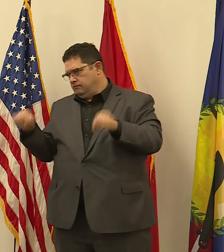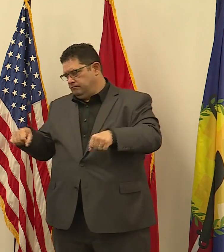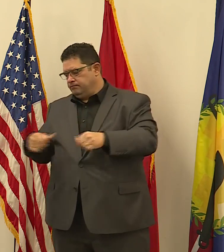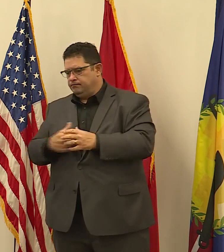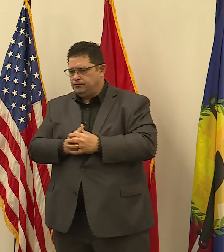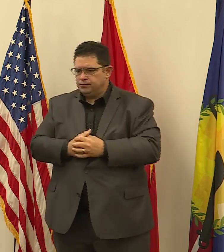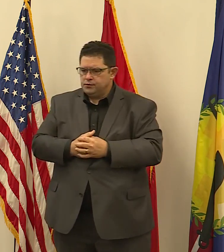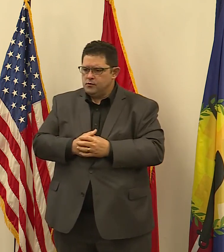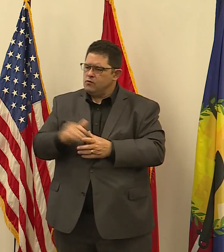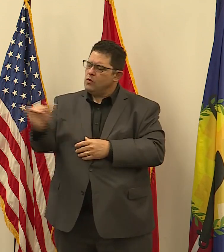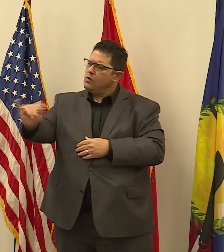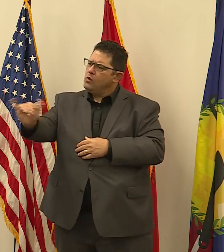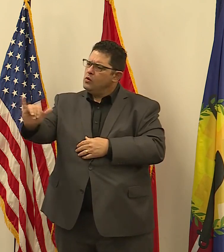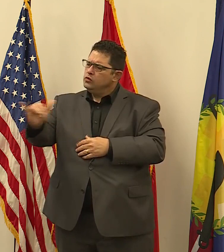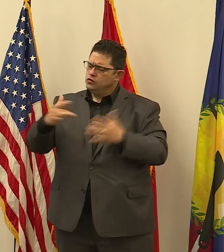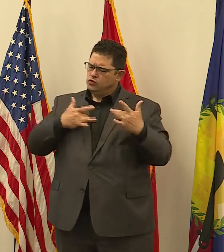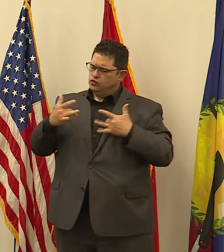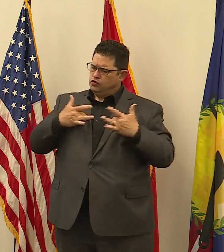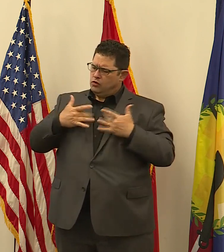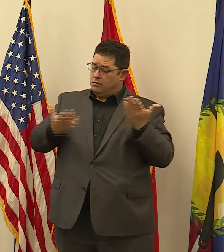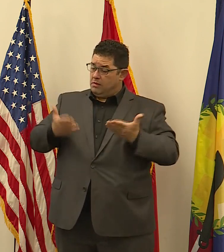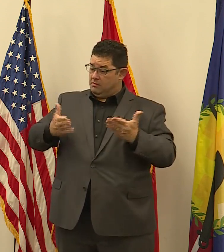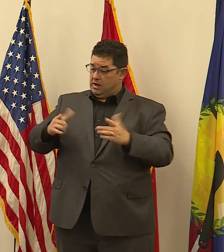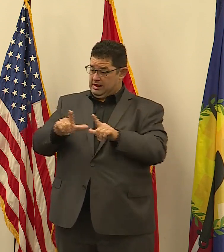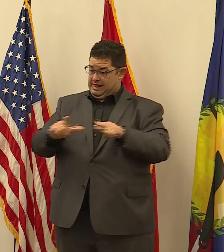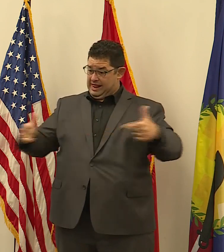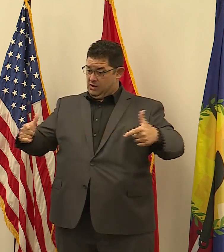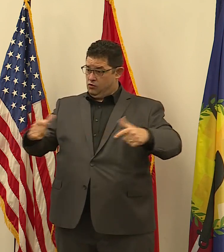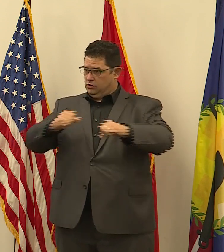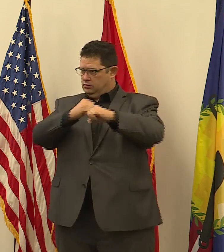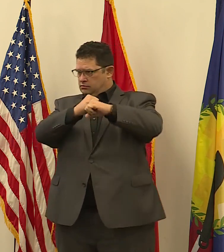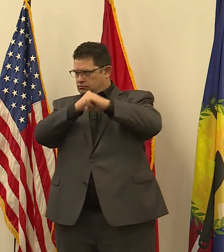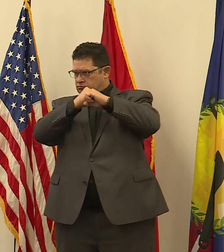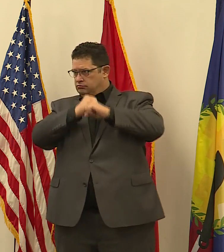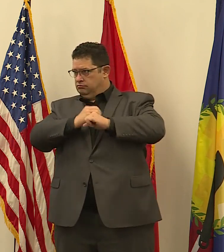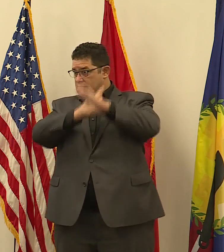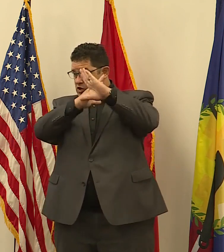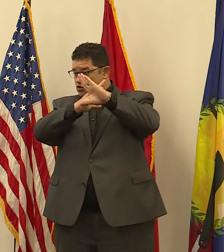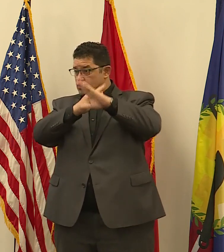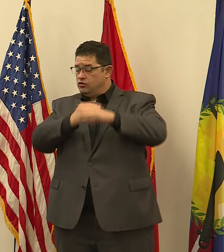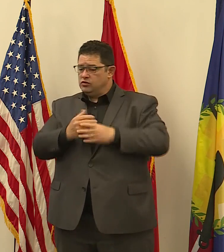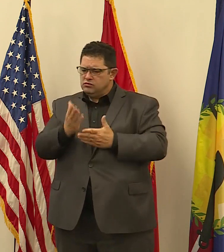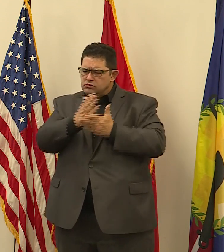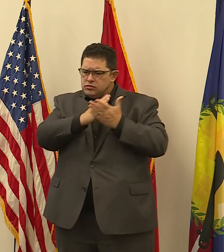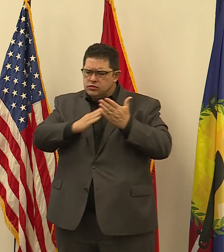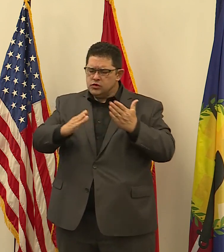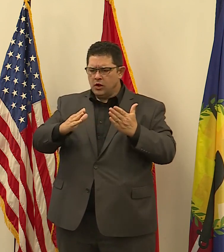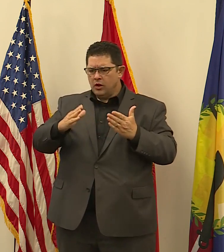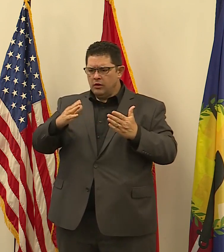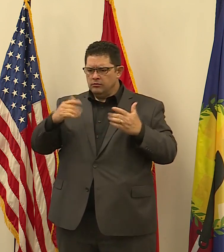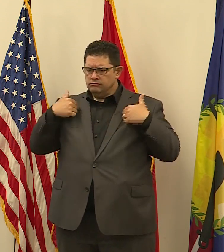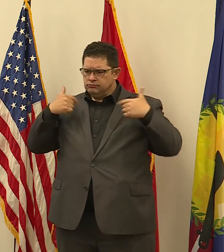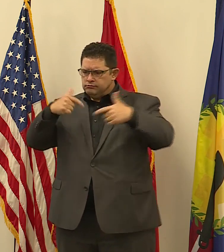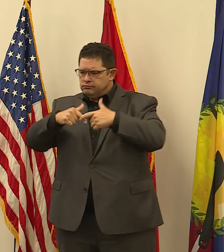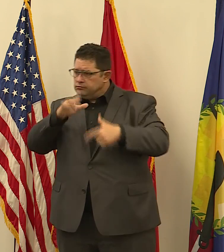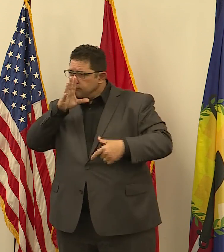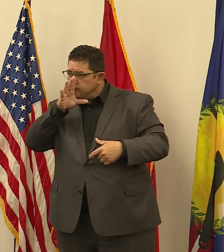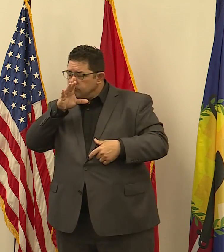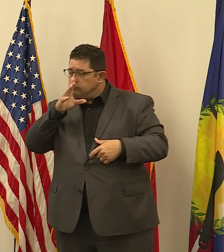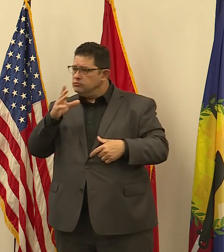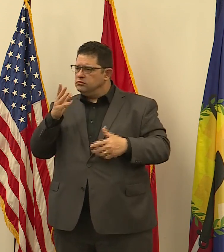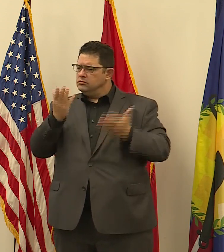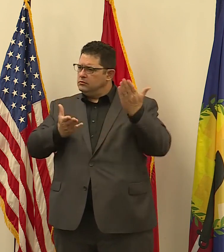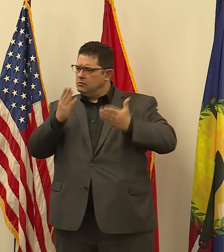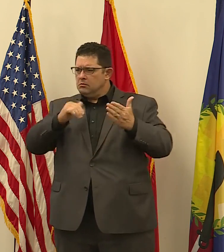concerns that there may be language barriers. So some of our Hispanic residents may not be able to understand the services that are available